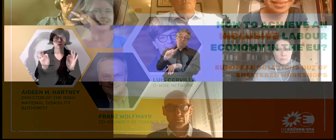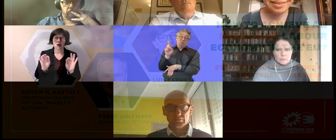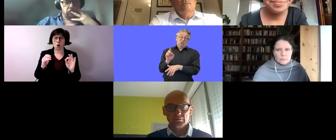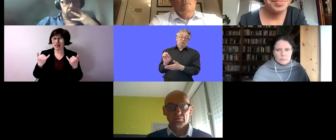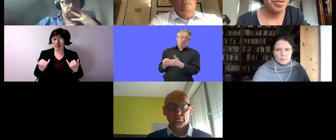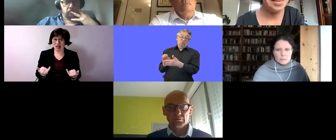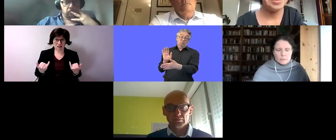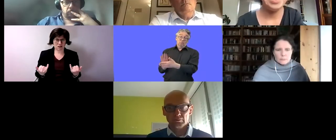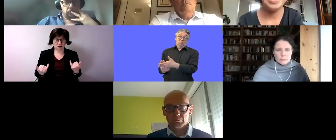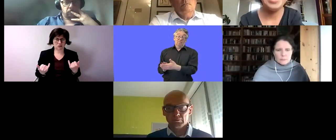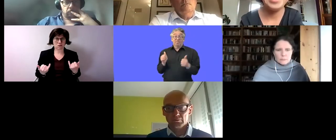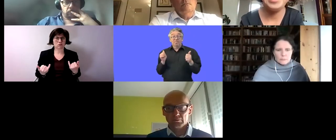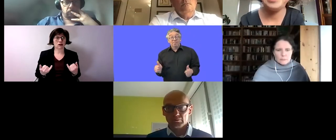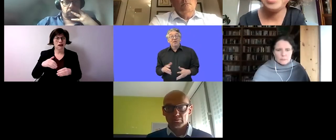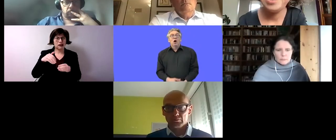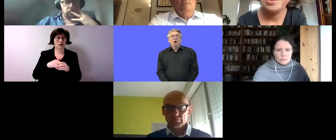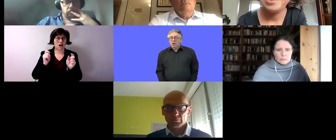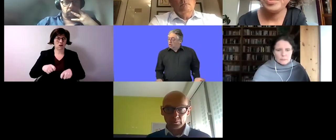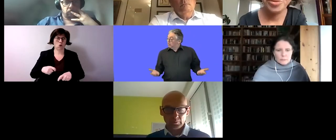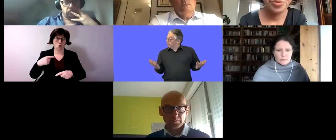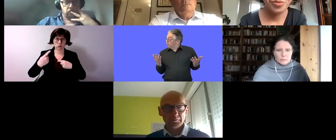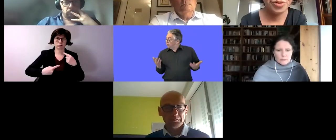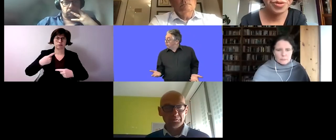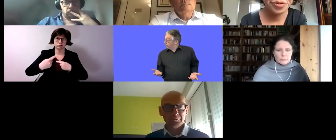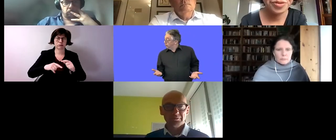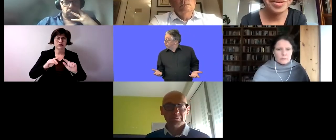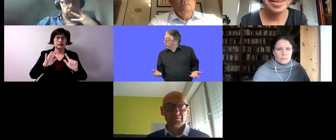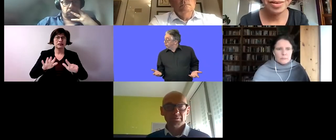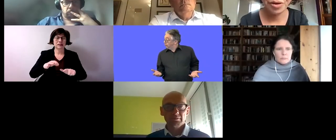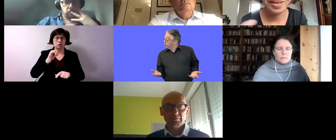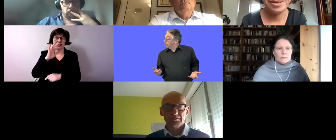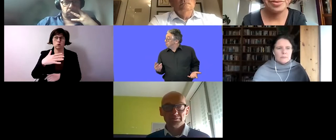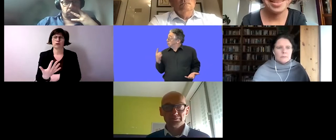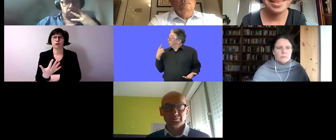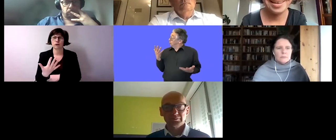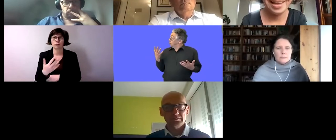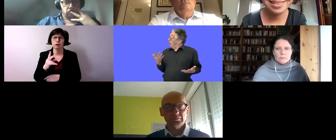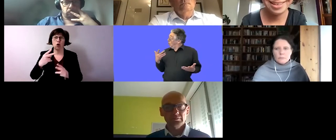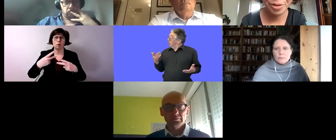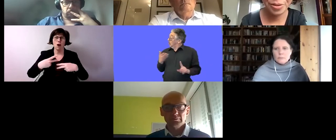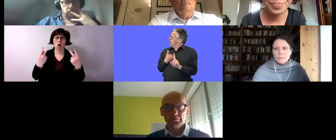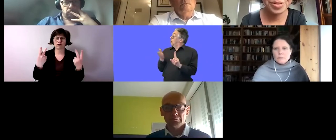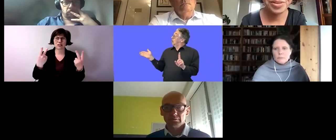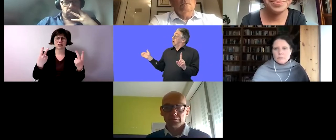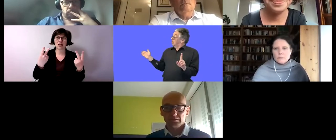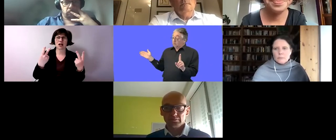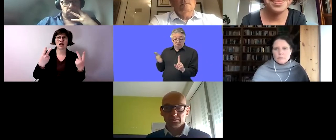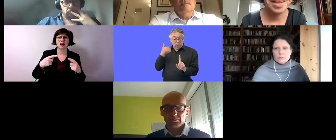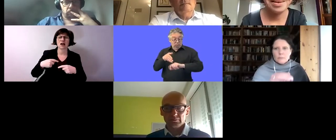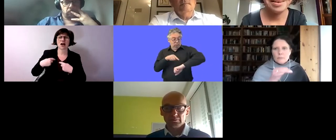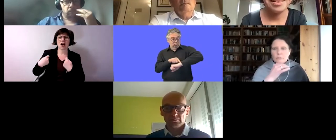well i think that now we can come to the subject matter it's a 505